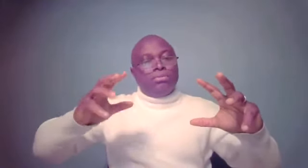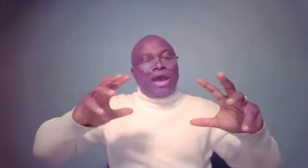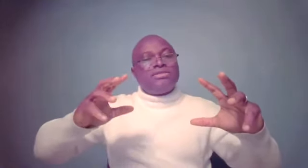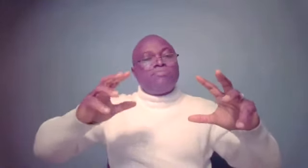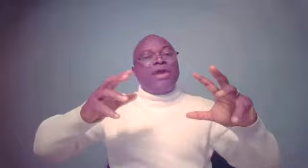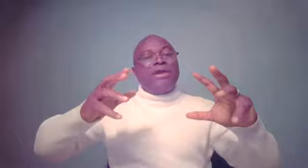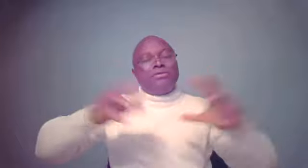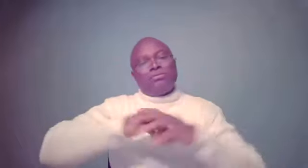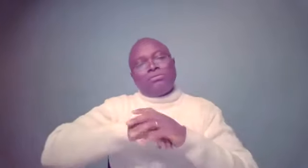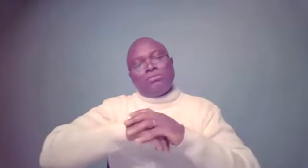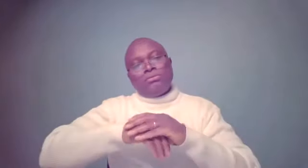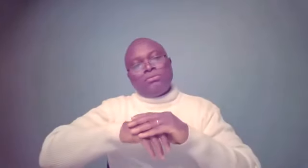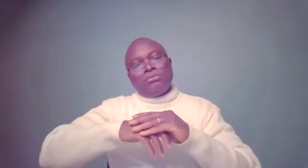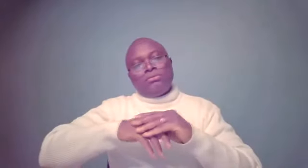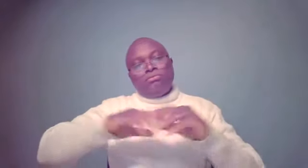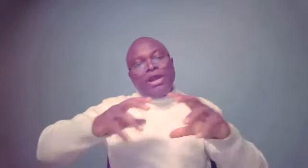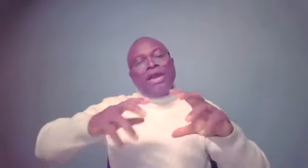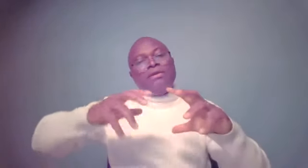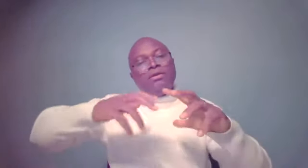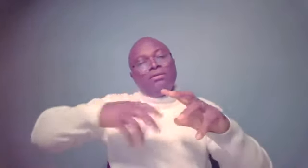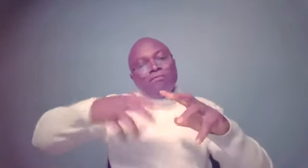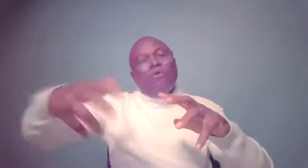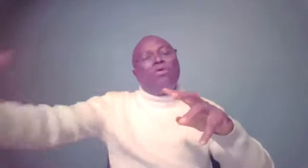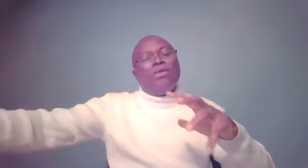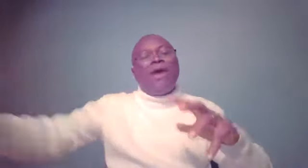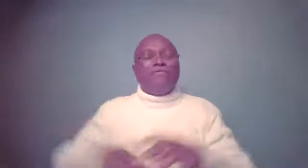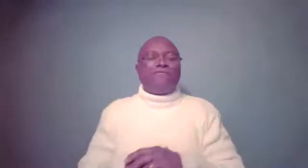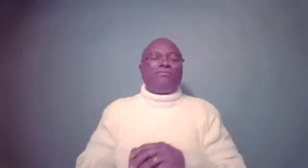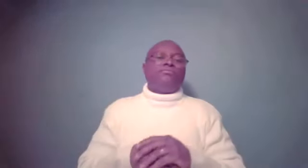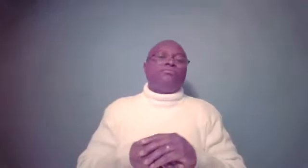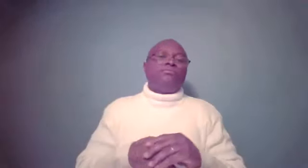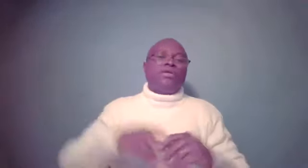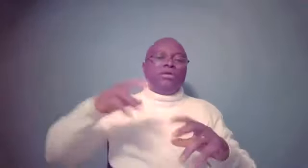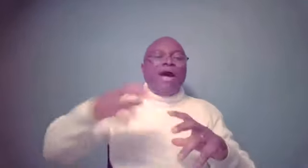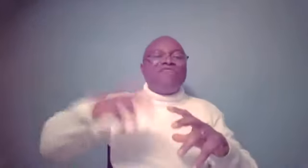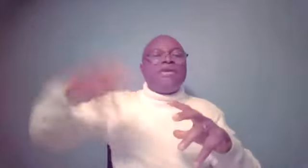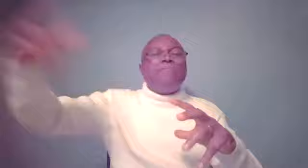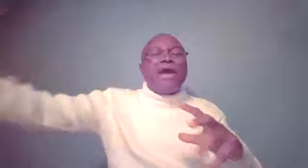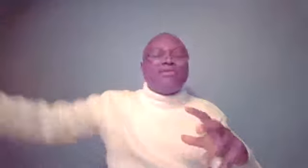Isaac prayed. Prayed for the wife. The wife became pregnant.